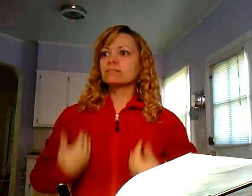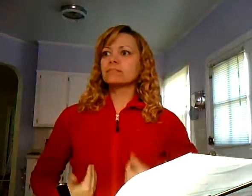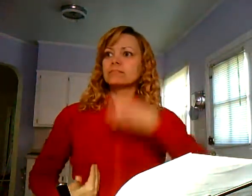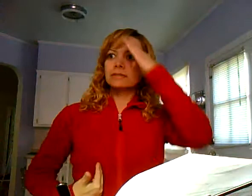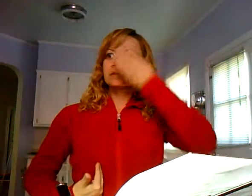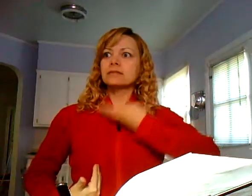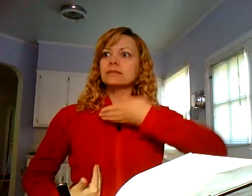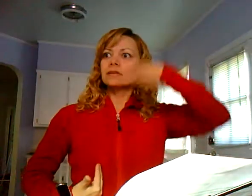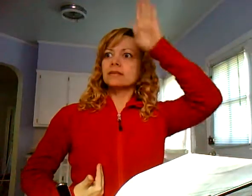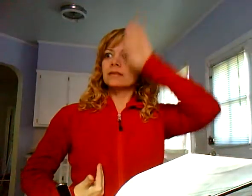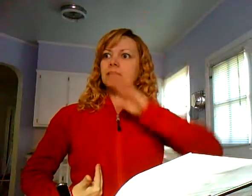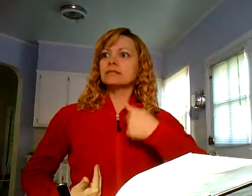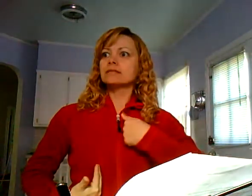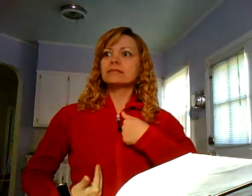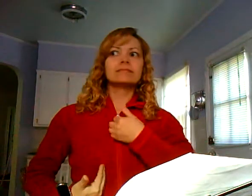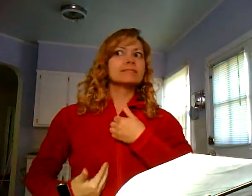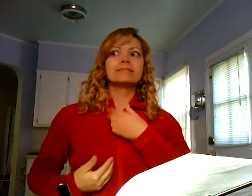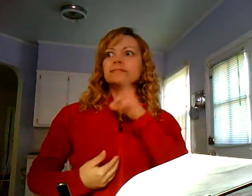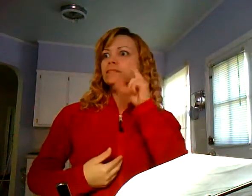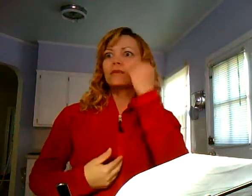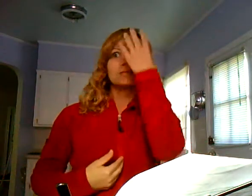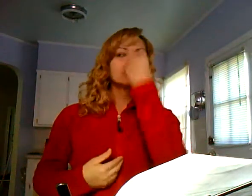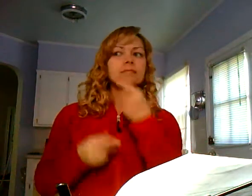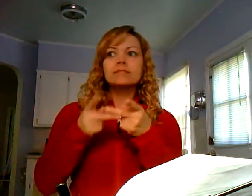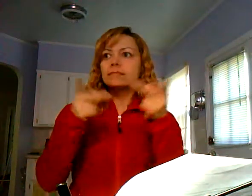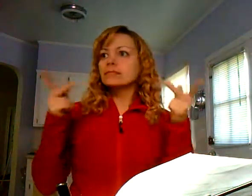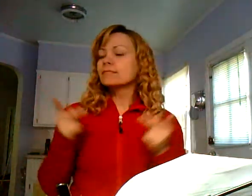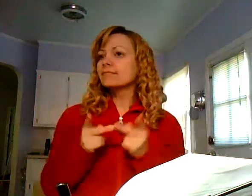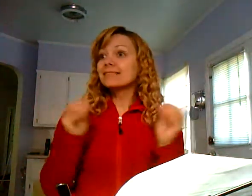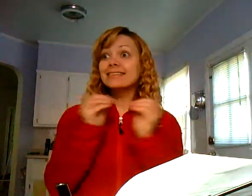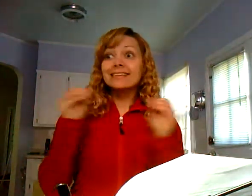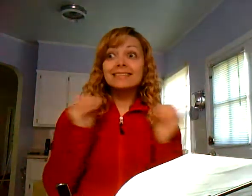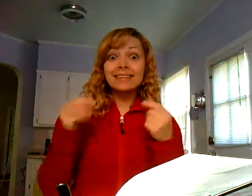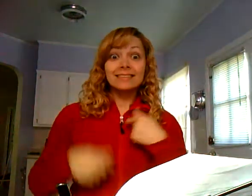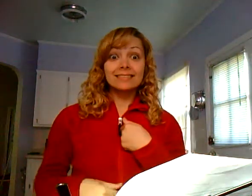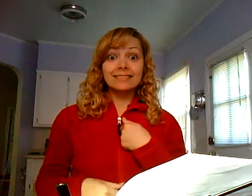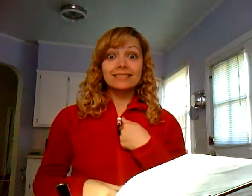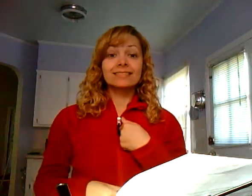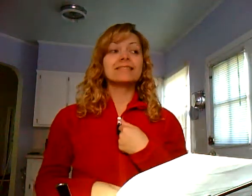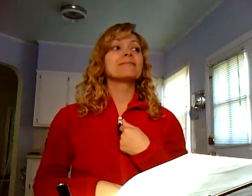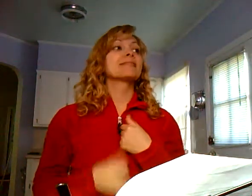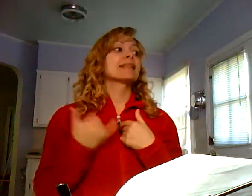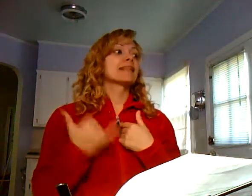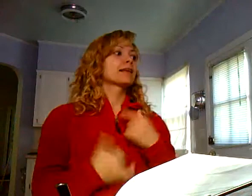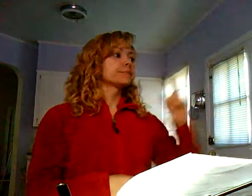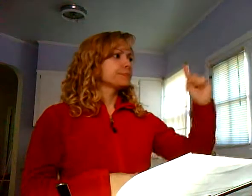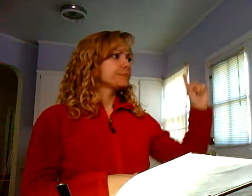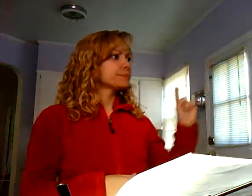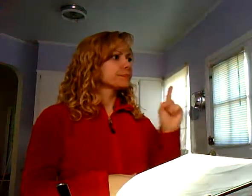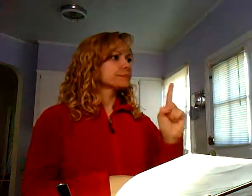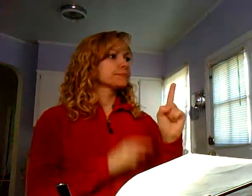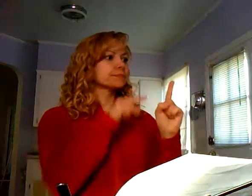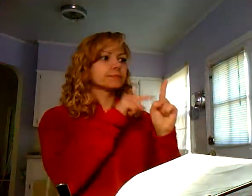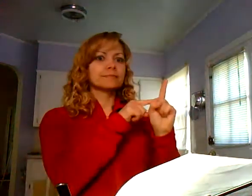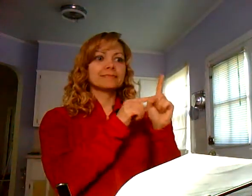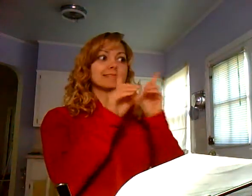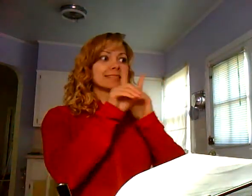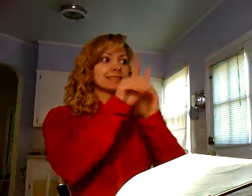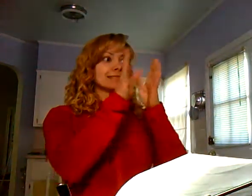but me? I'm the Son of God. I don't have anywhere to lay my head. This other man came over